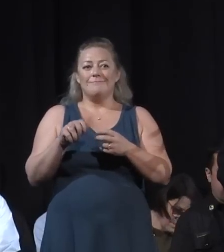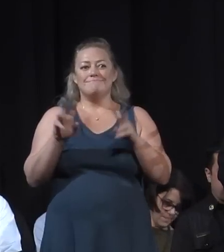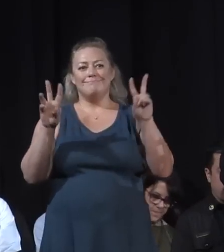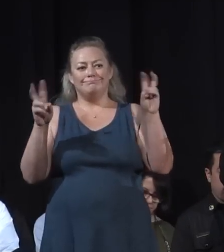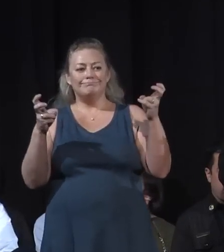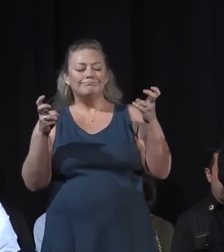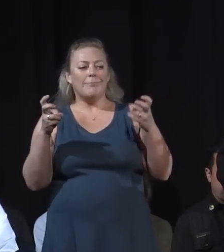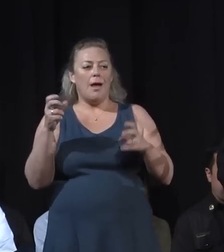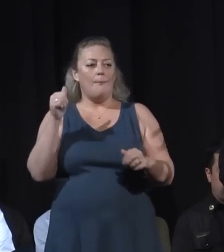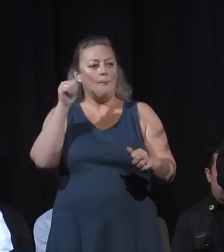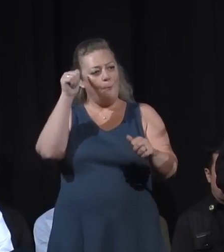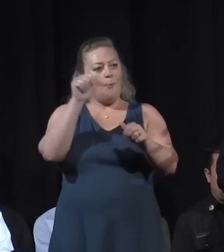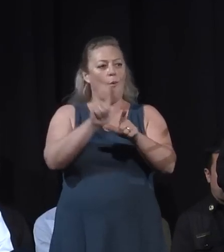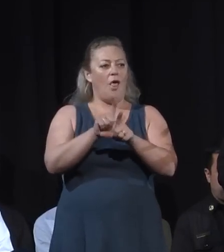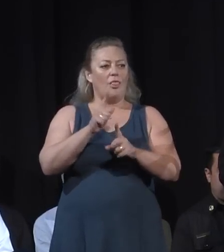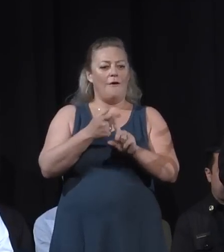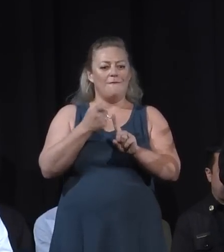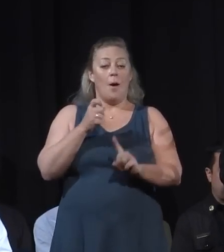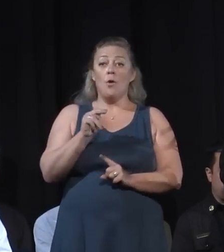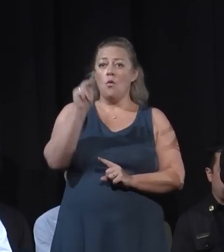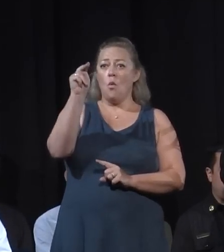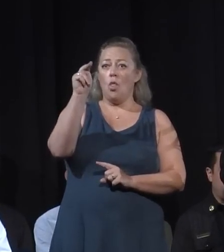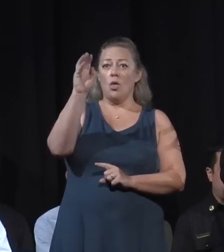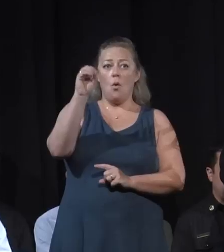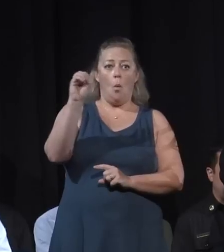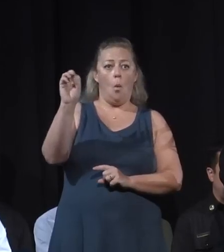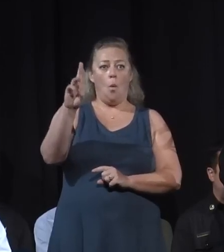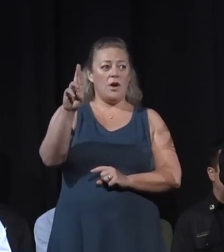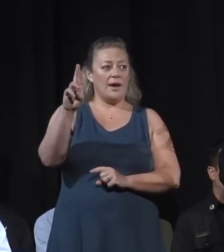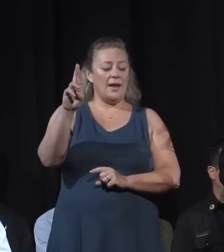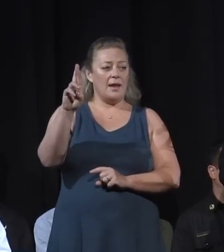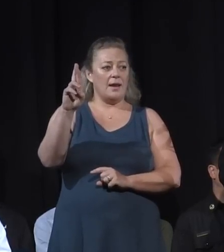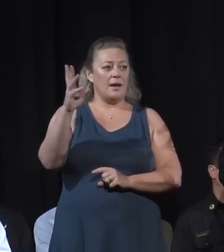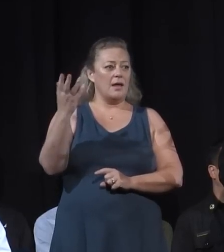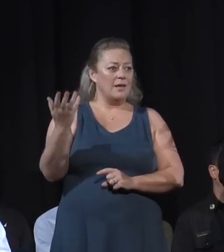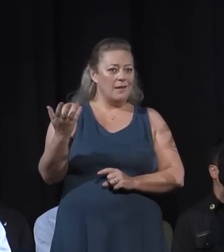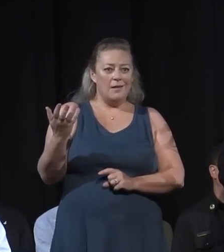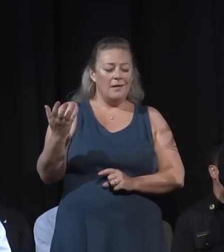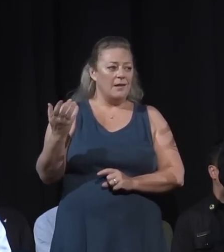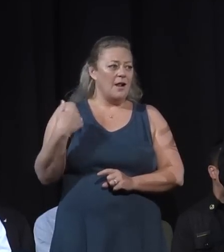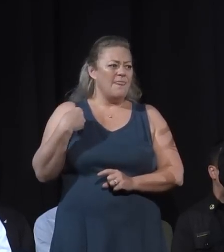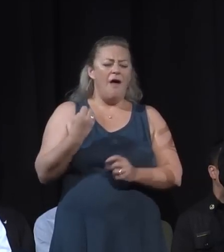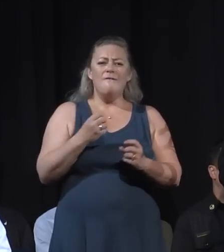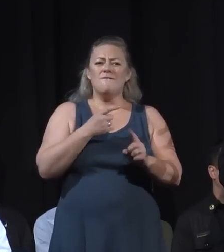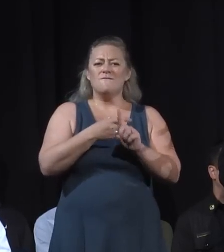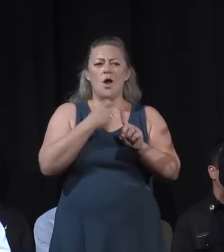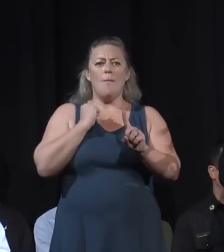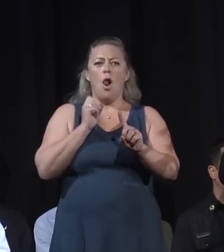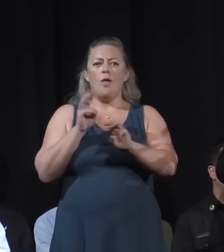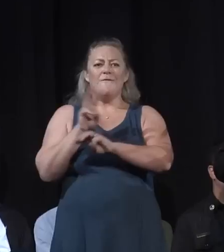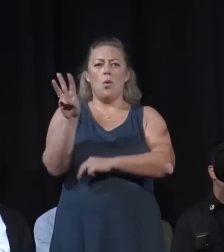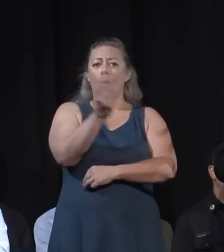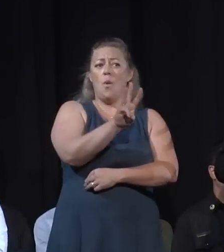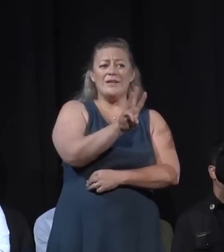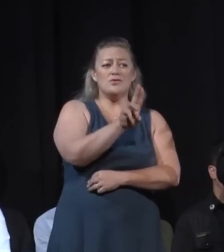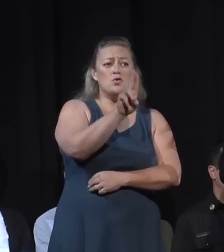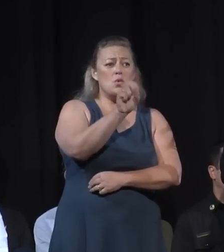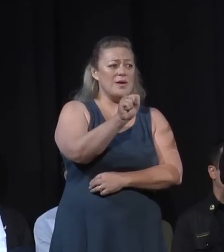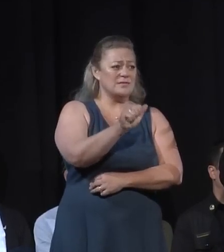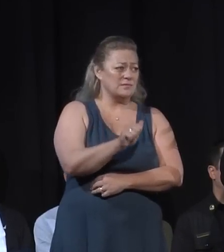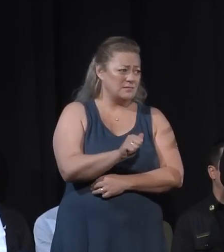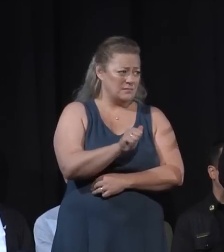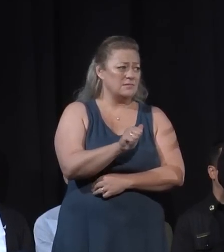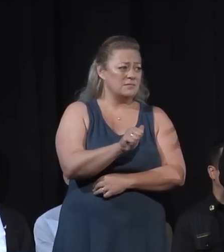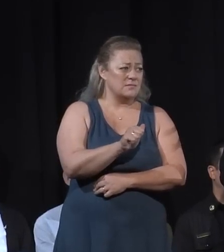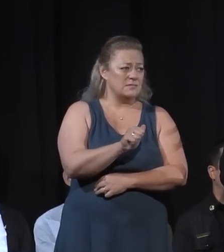Nevada. We have firefighters from Arizona. So those 4,000 firefighters are from all over the western United States. Early on